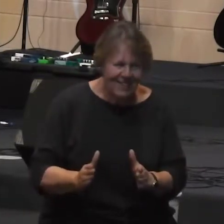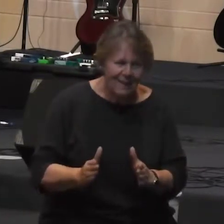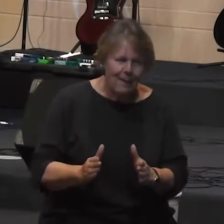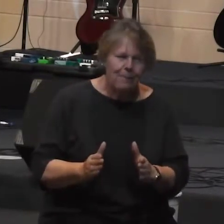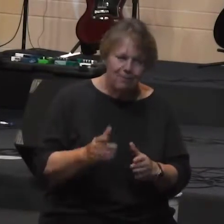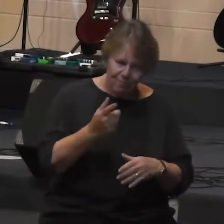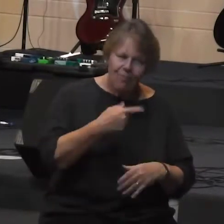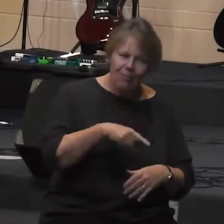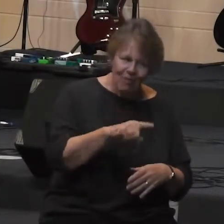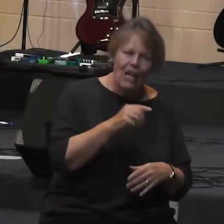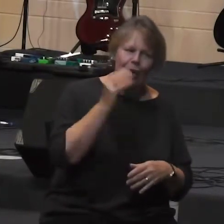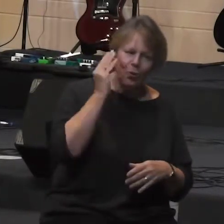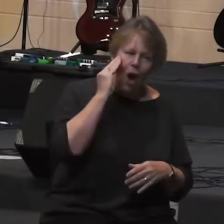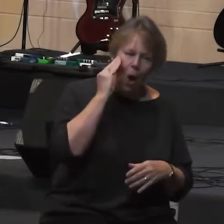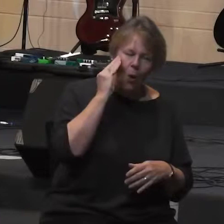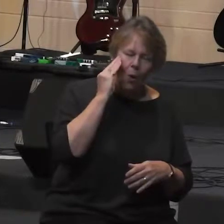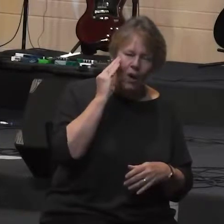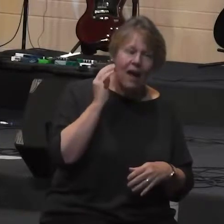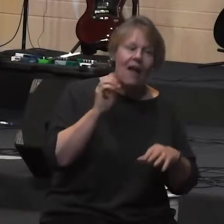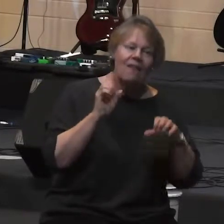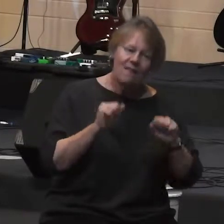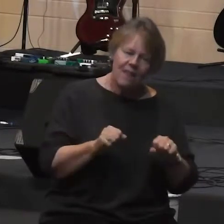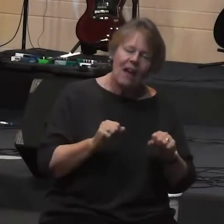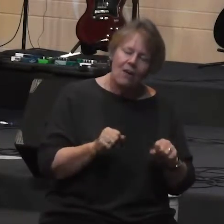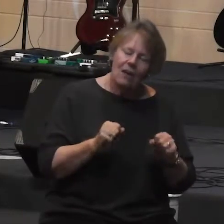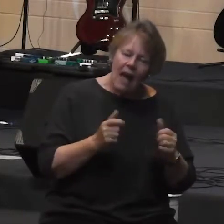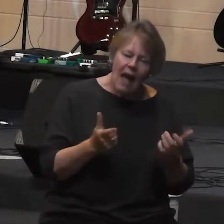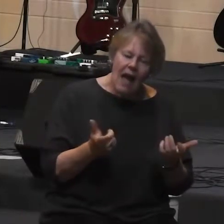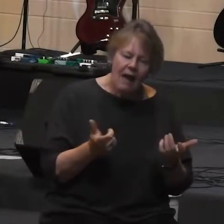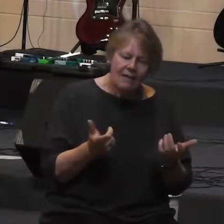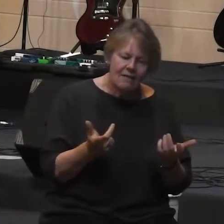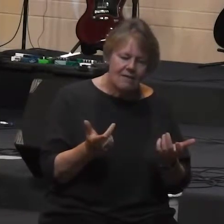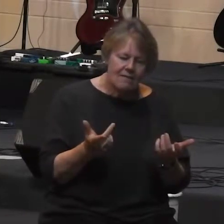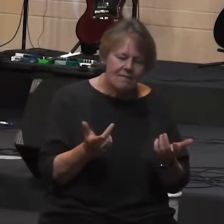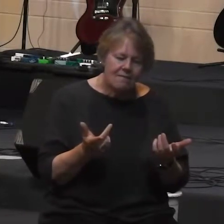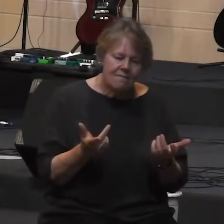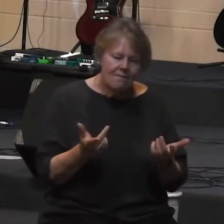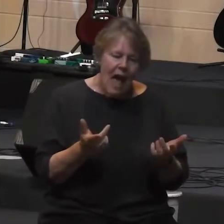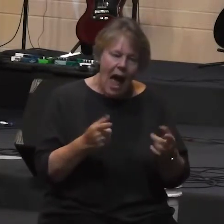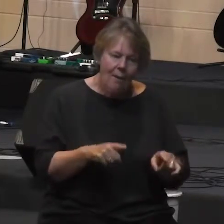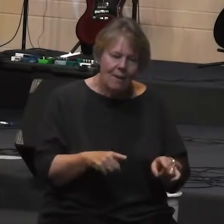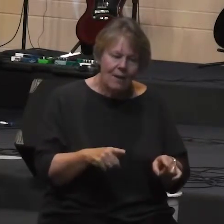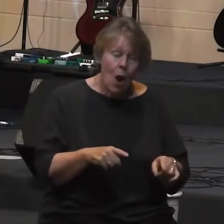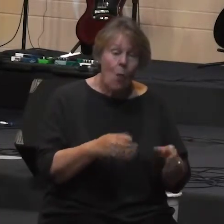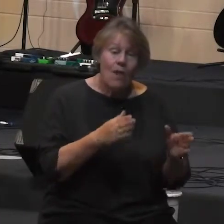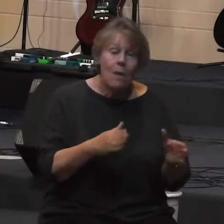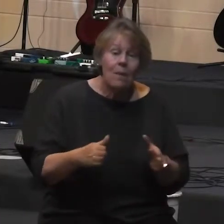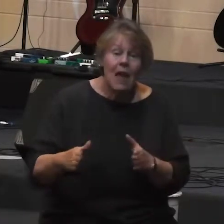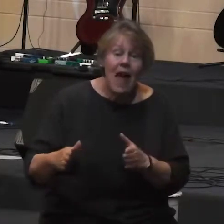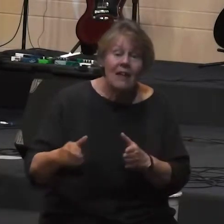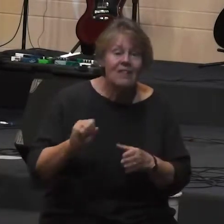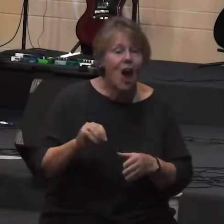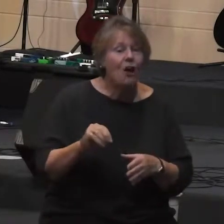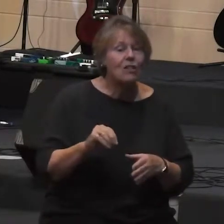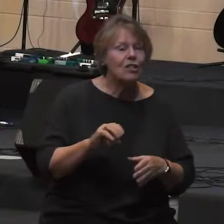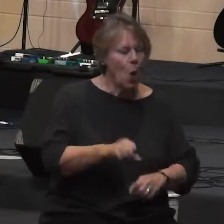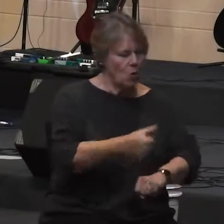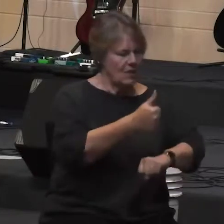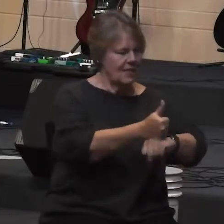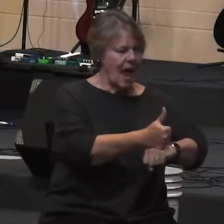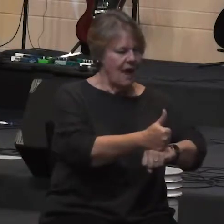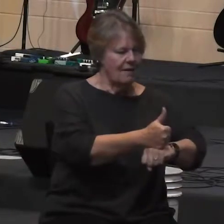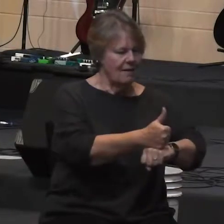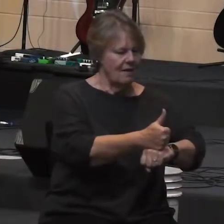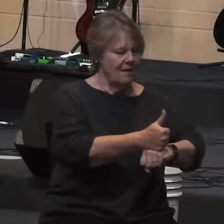you know there can come this point where the plans are so secure and the preparation is so much that